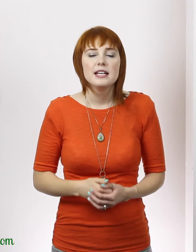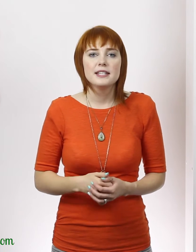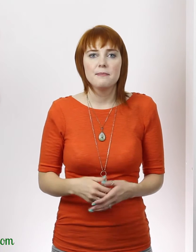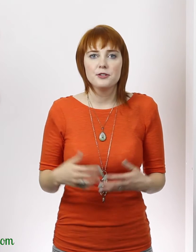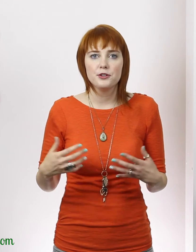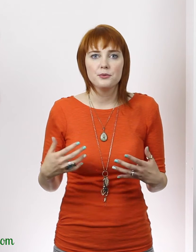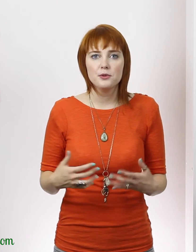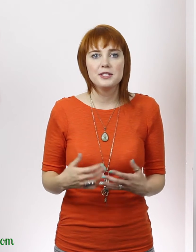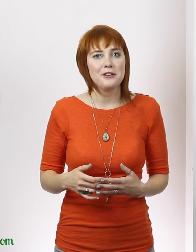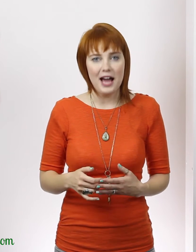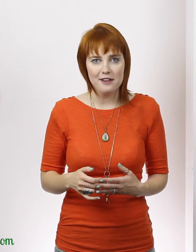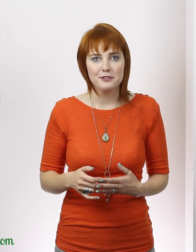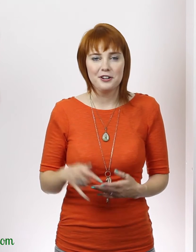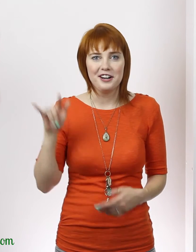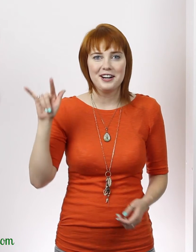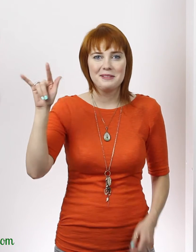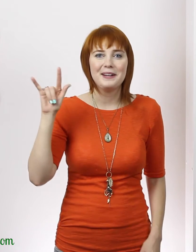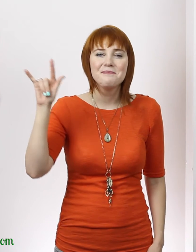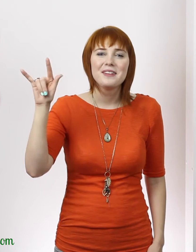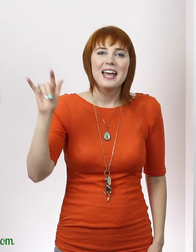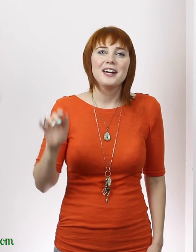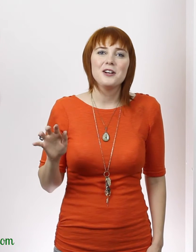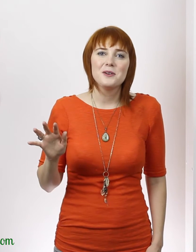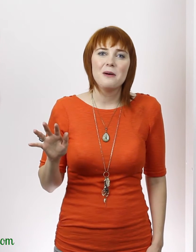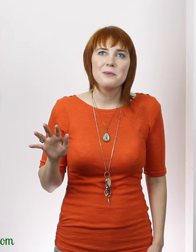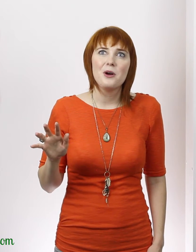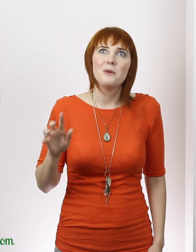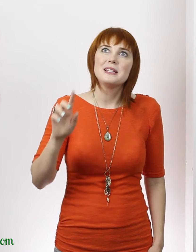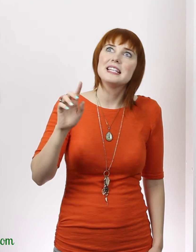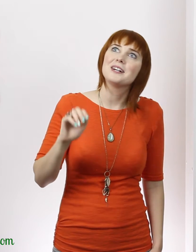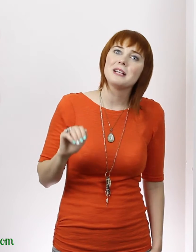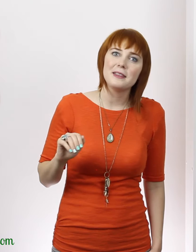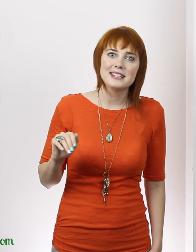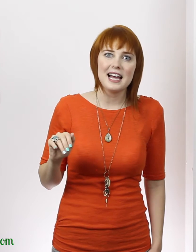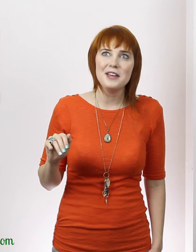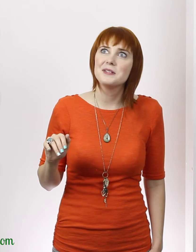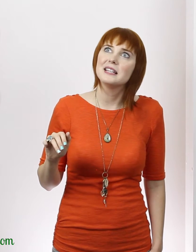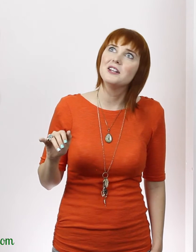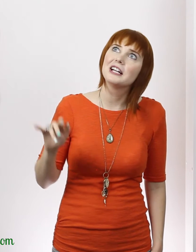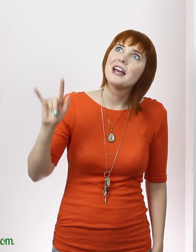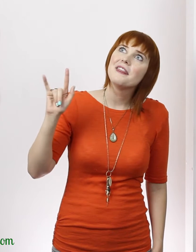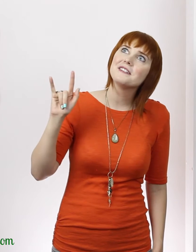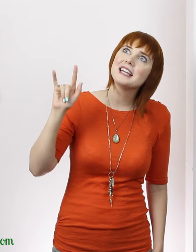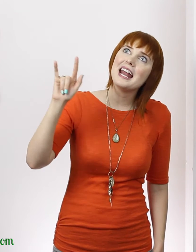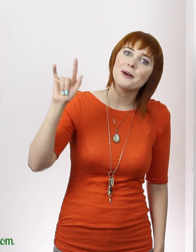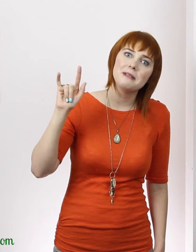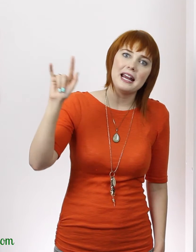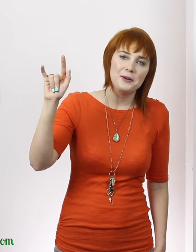set up the certain rules that you have when you're on an airplane. It can also help them know when they see an airplane in the sky, you can say, look, there's an airplane.